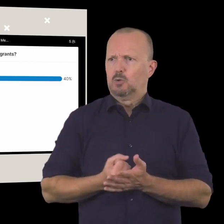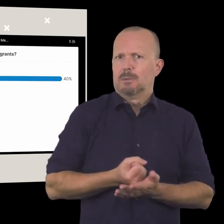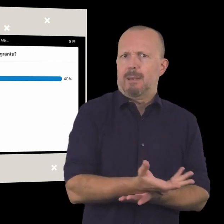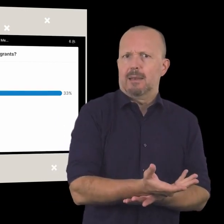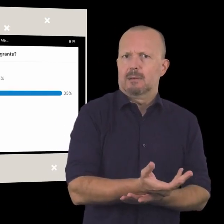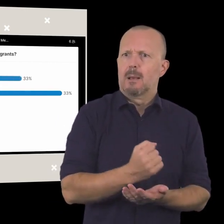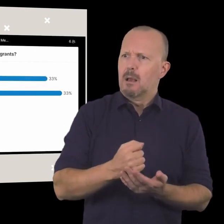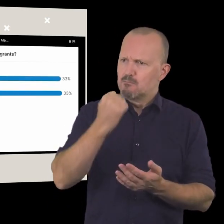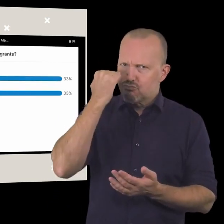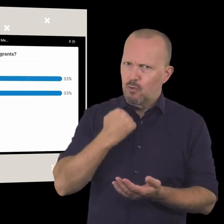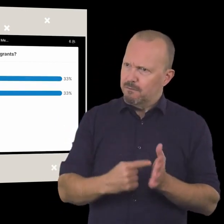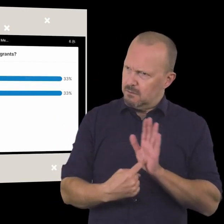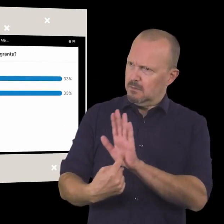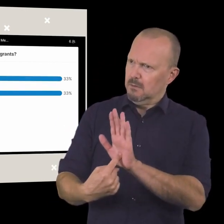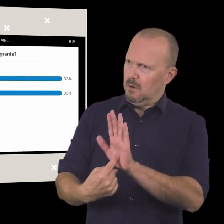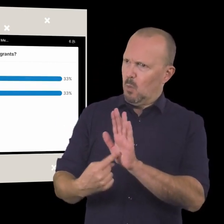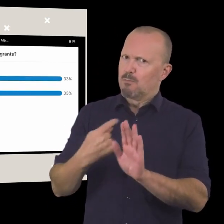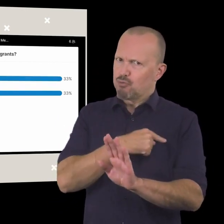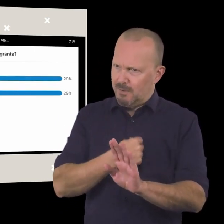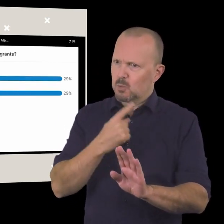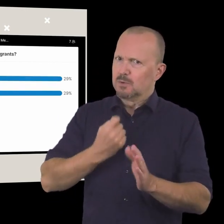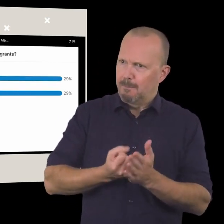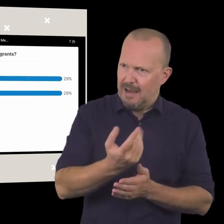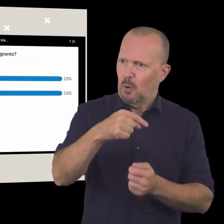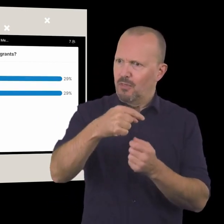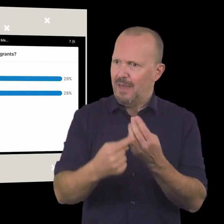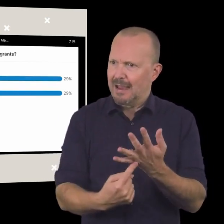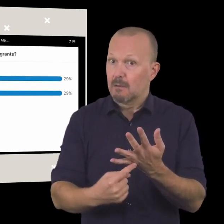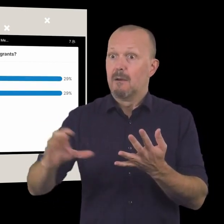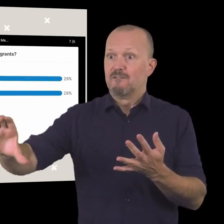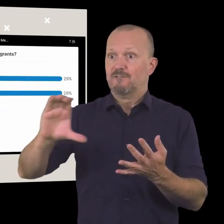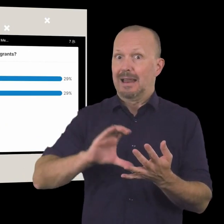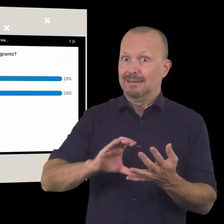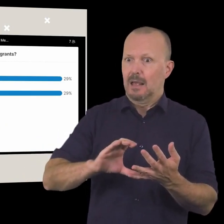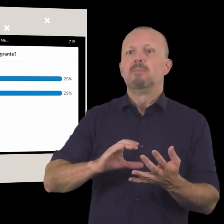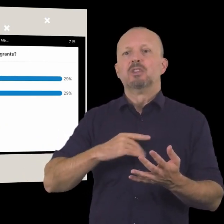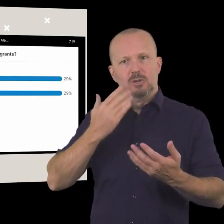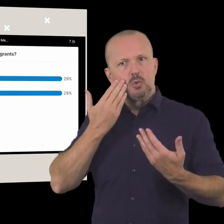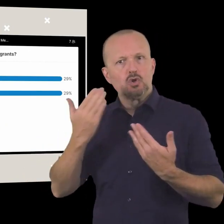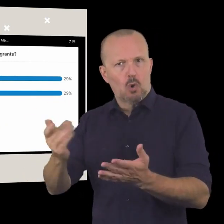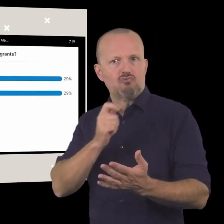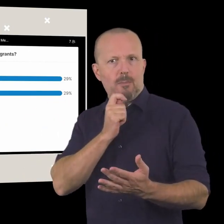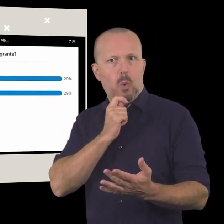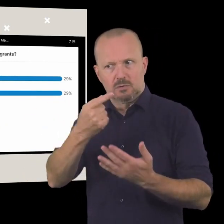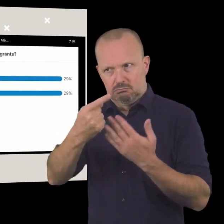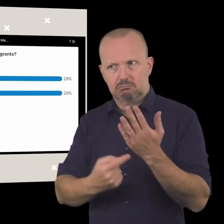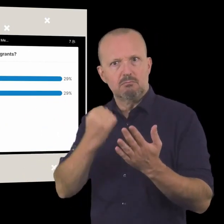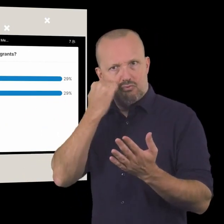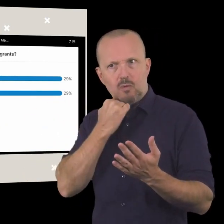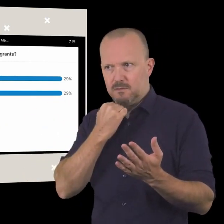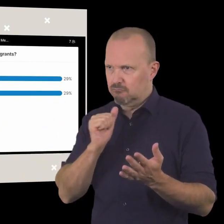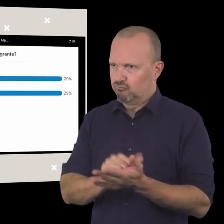you need to show the funder that you've spent it in the way that you said you would okay so um so this is a quite interesting from a poll perspective